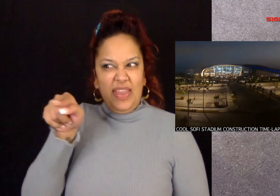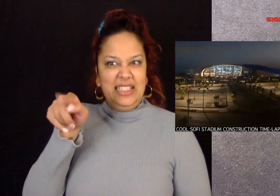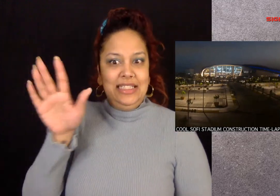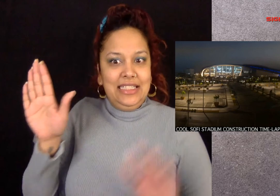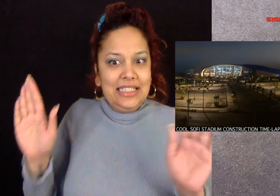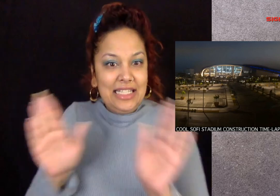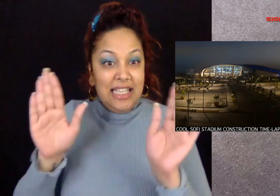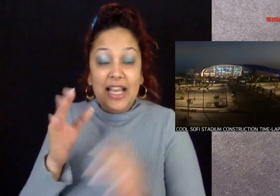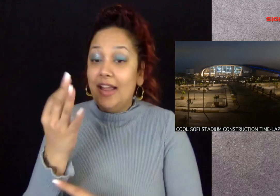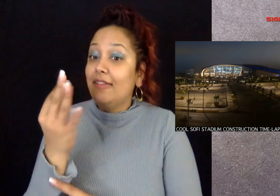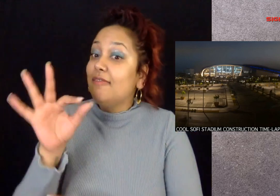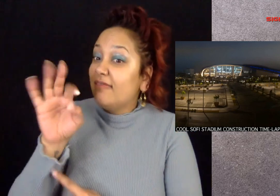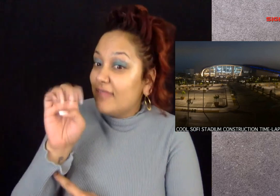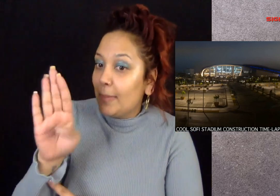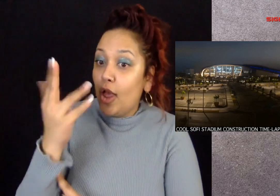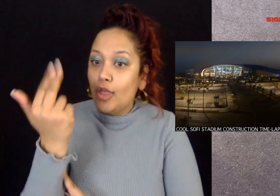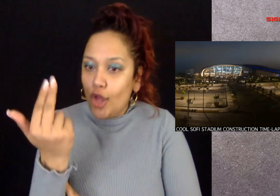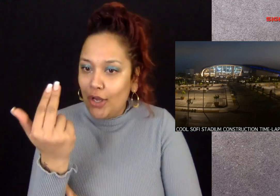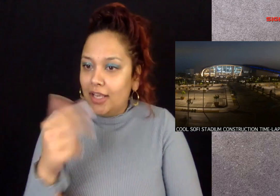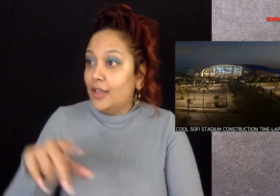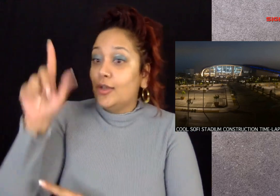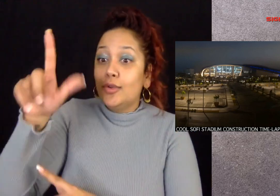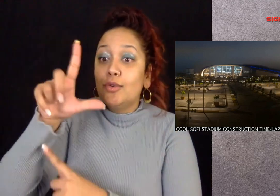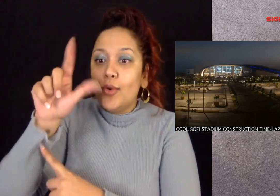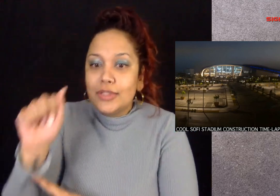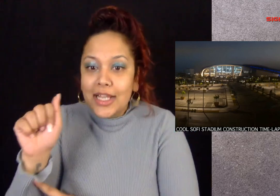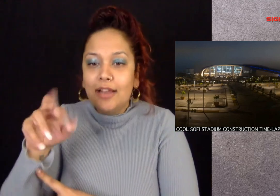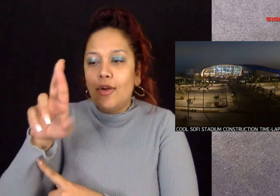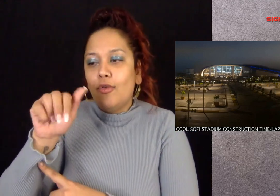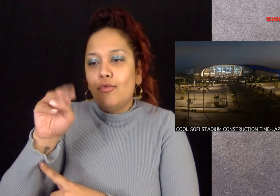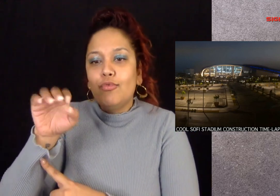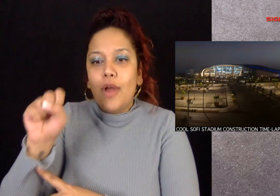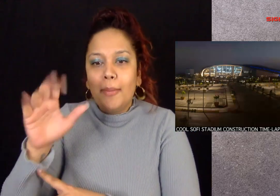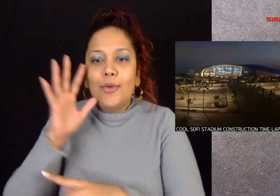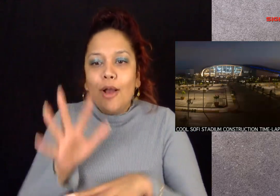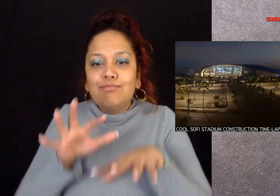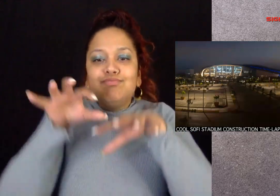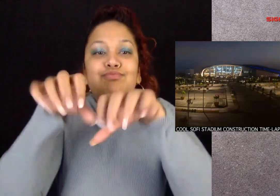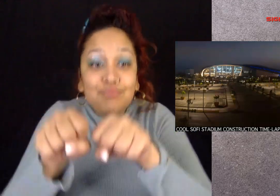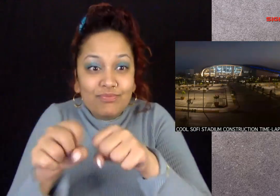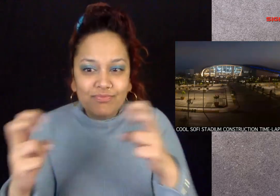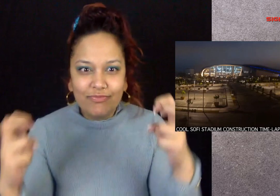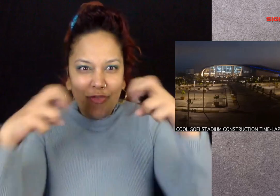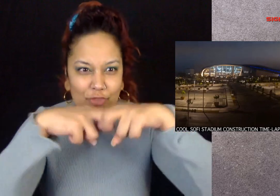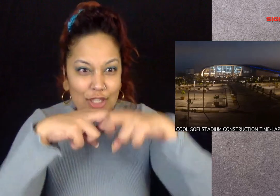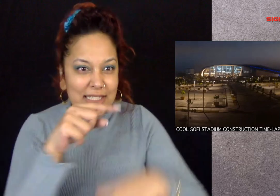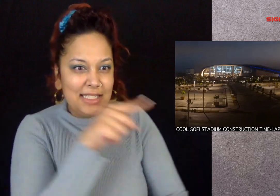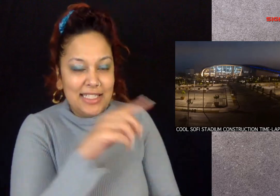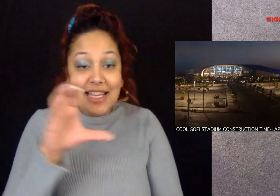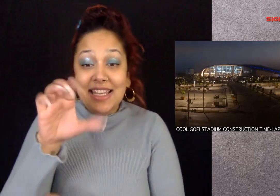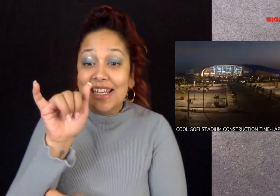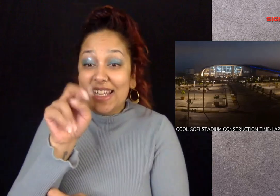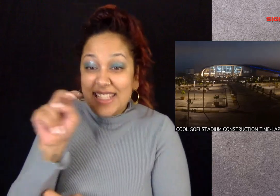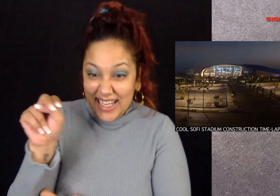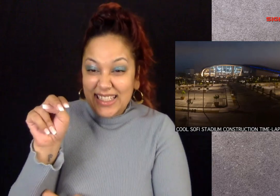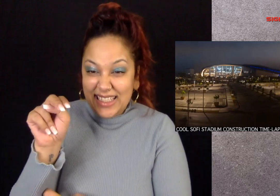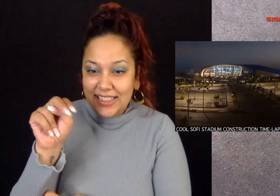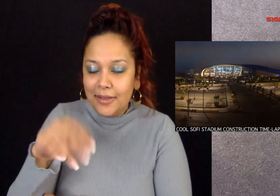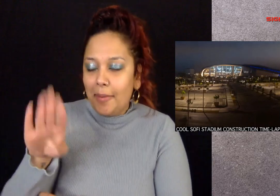Super Bowl 56 is this Sunday, February 13th, with the Los Angeles Rams taking on